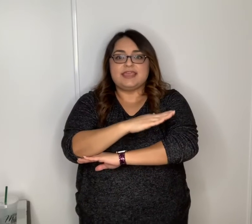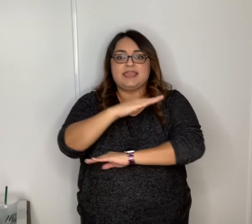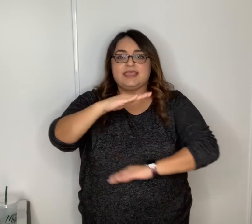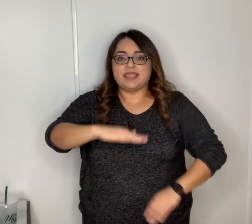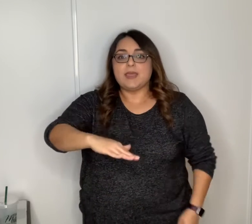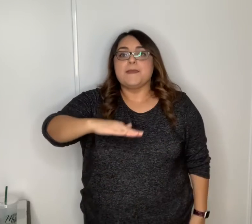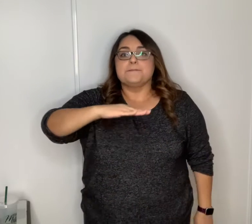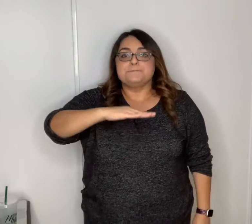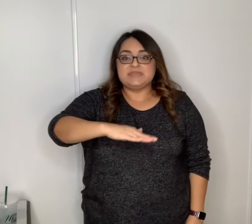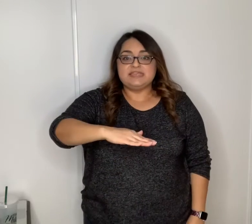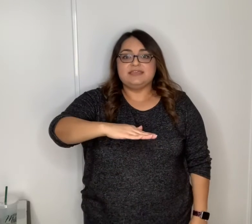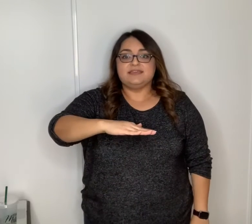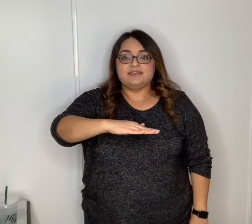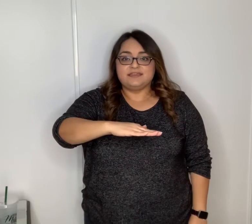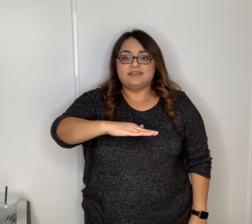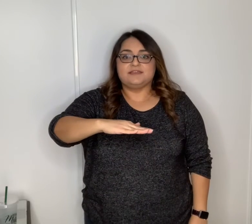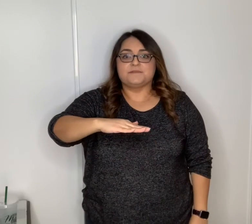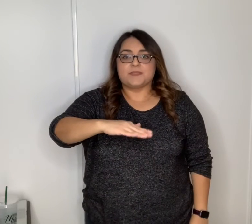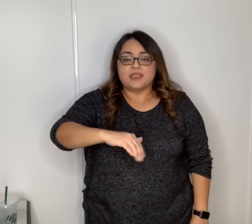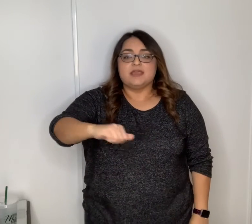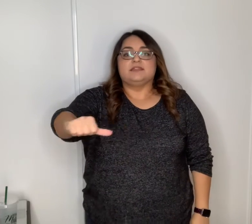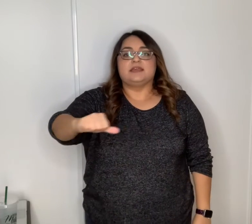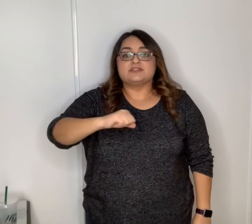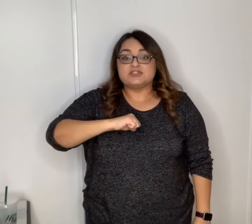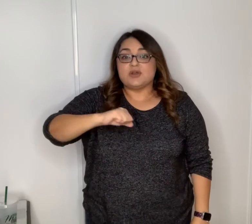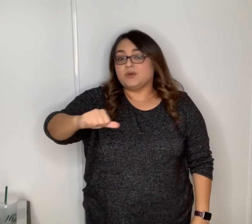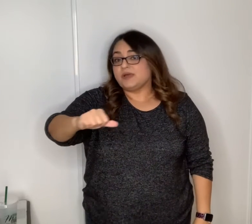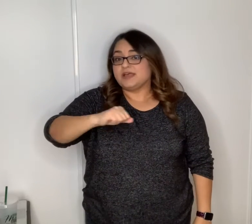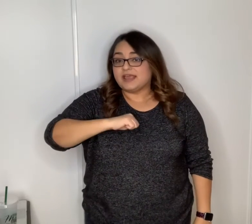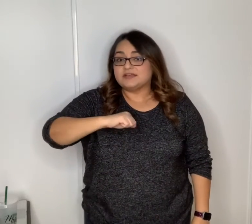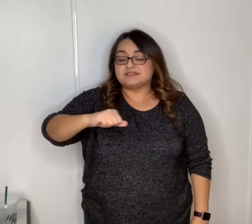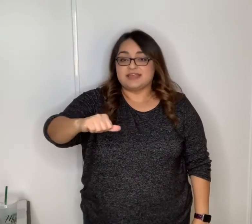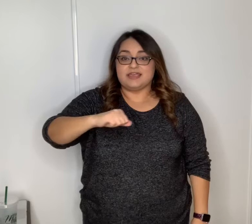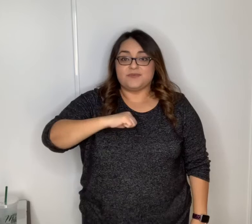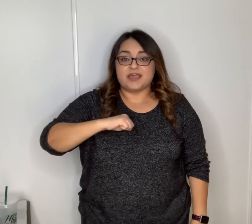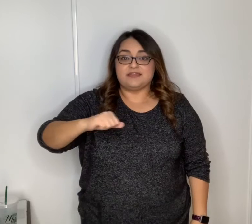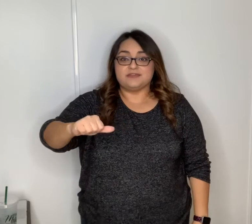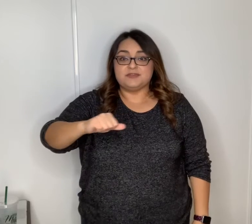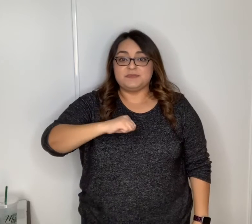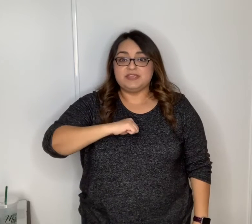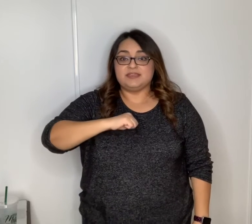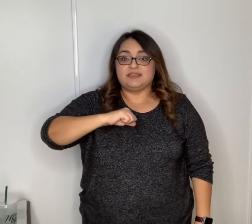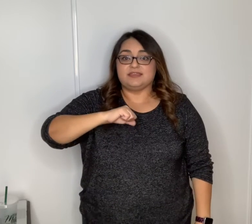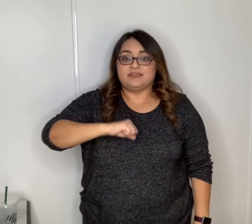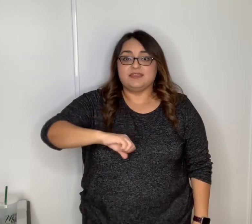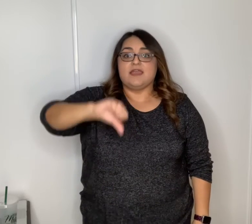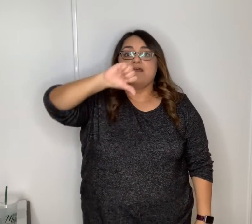me me there's no one else i'd rather be oh